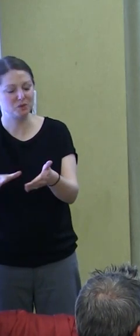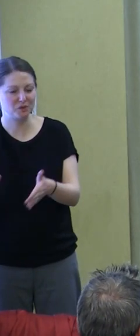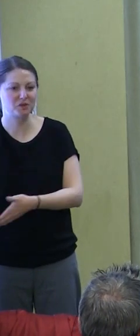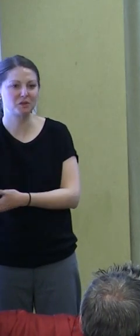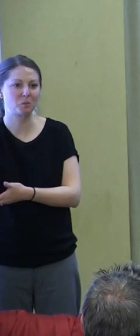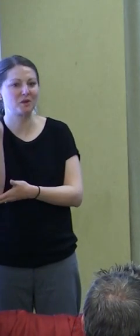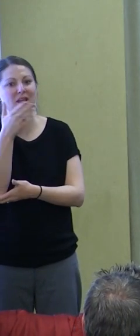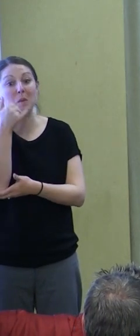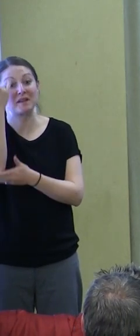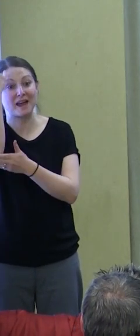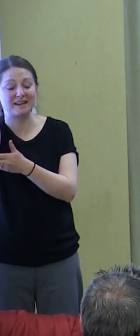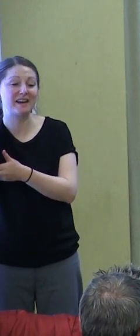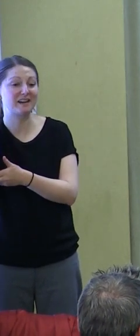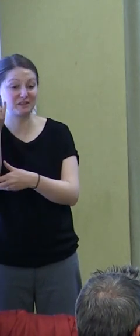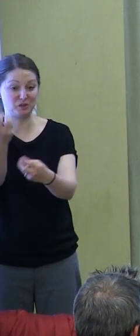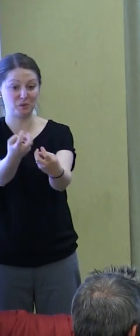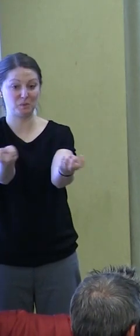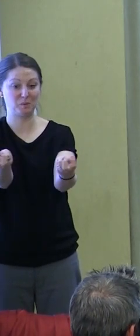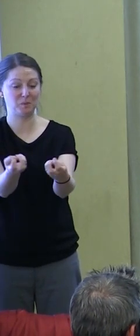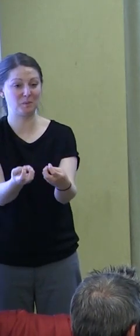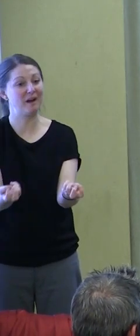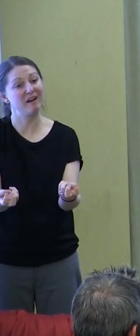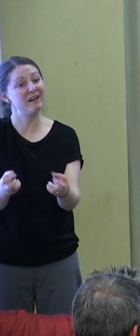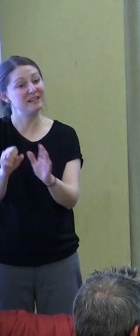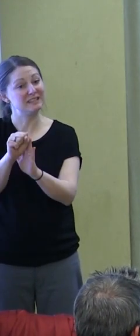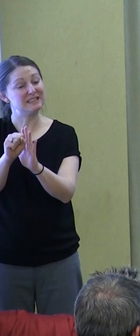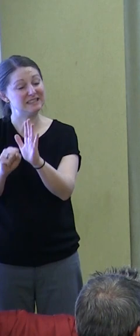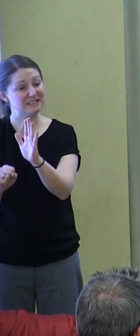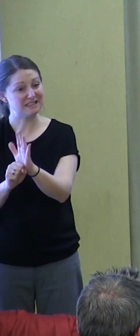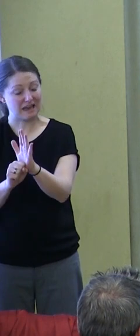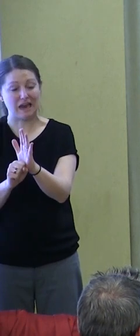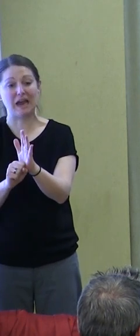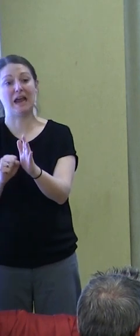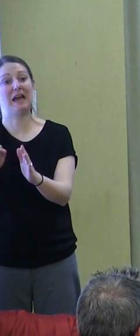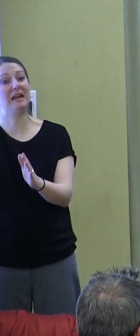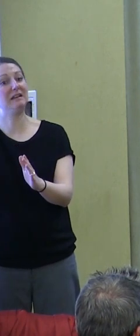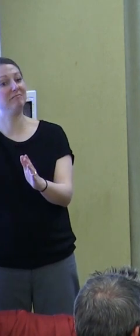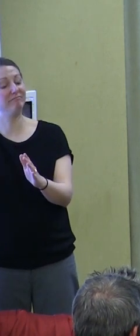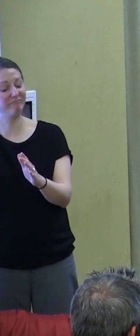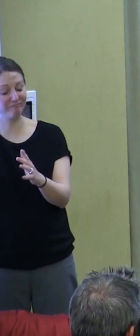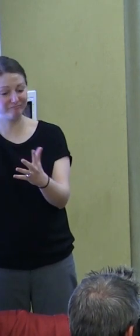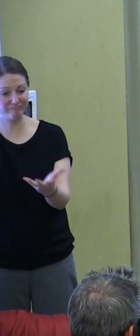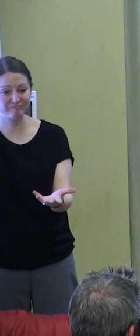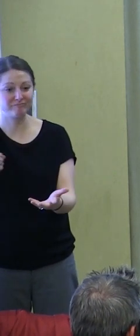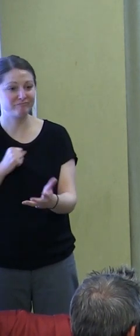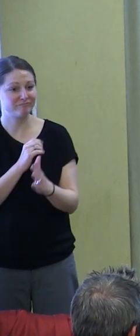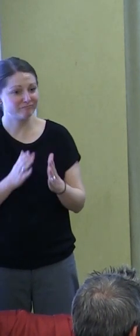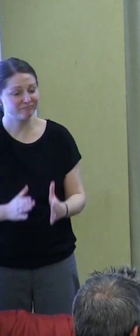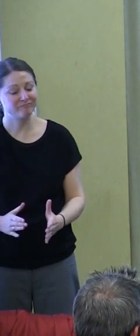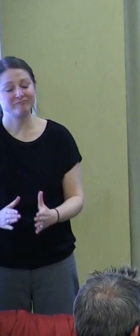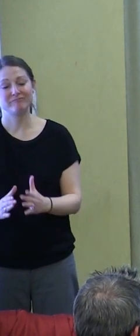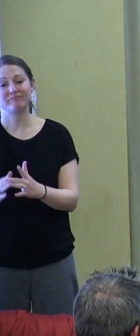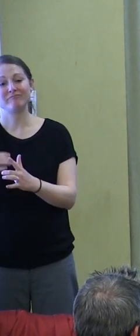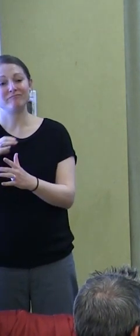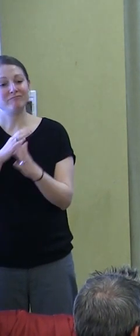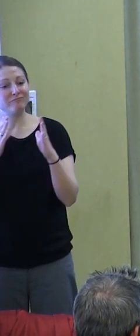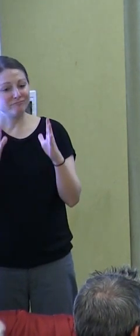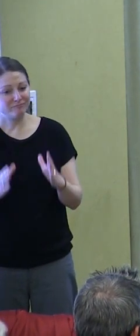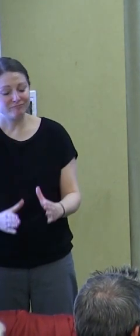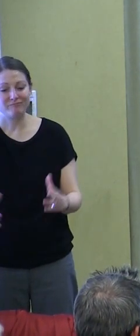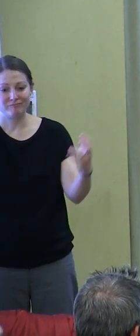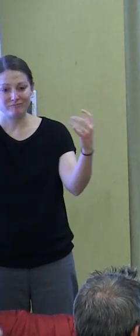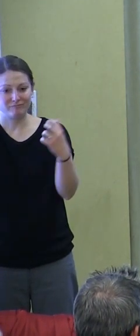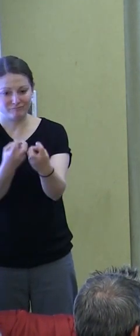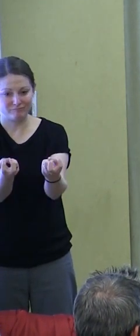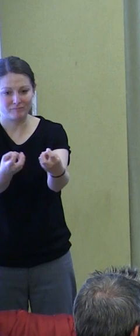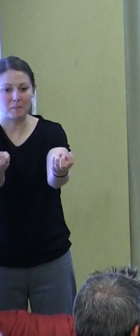for change to a panel of state legislators that I invite here to campus, who listen to each of the students present their ideas, their specific hopes